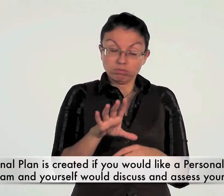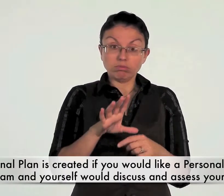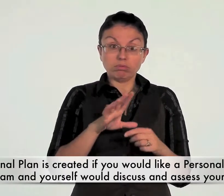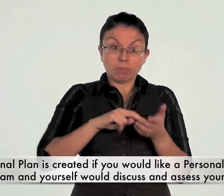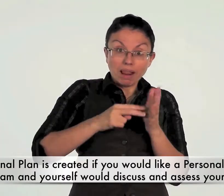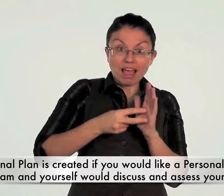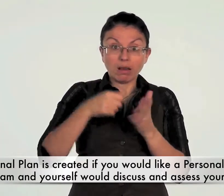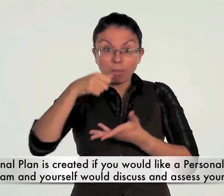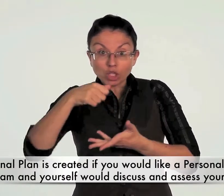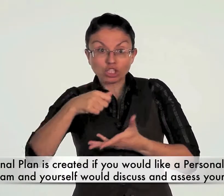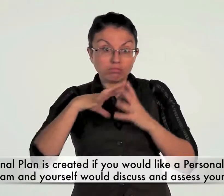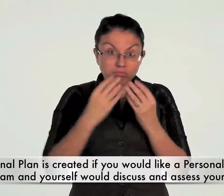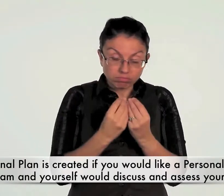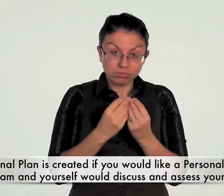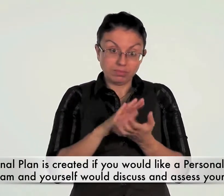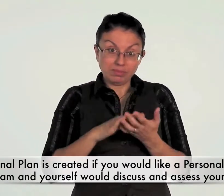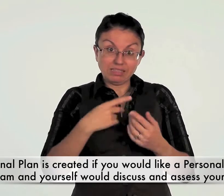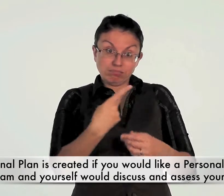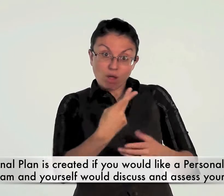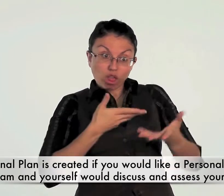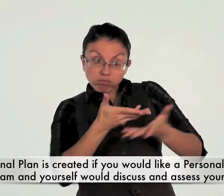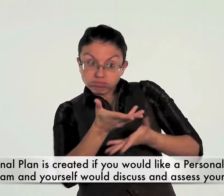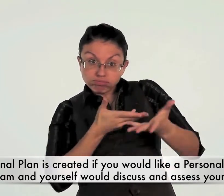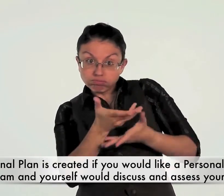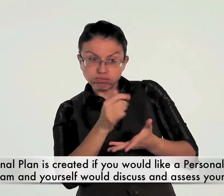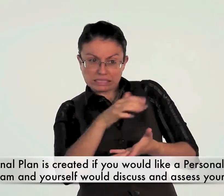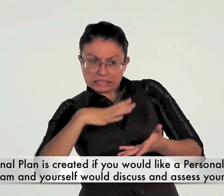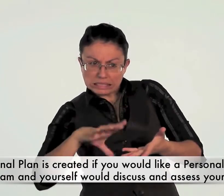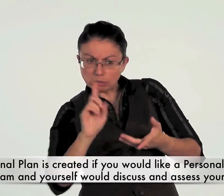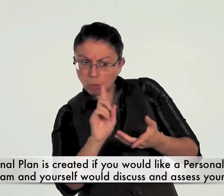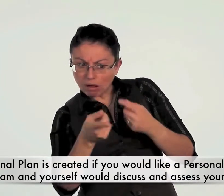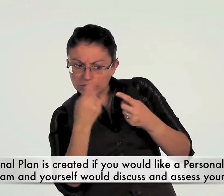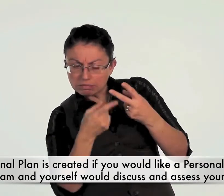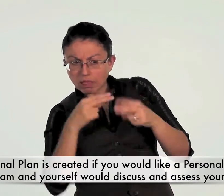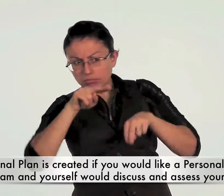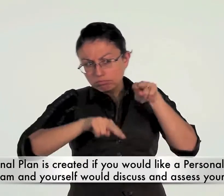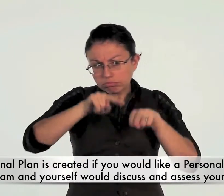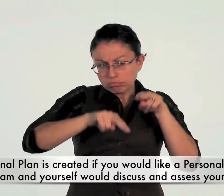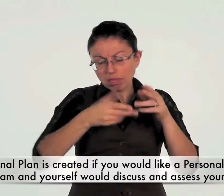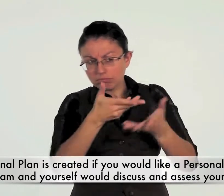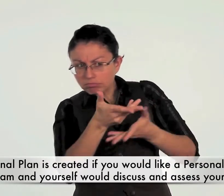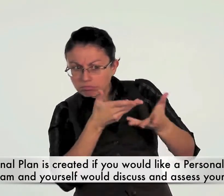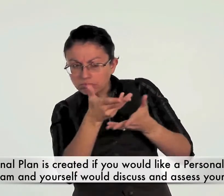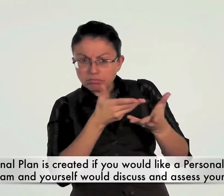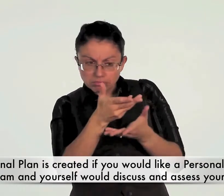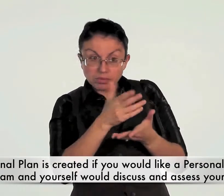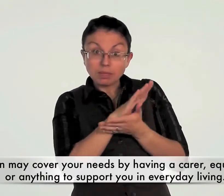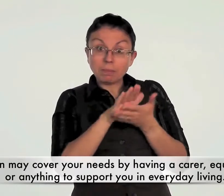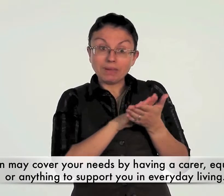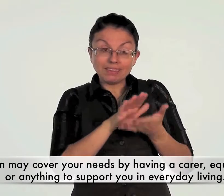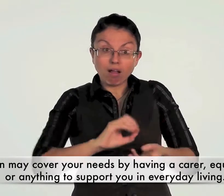A personal plan is created if you would like a personal budget. The team and yourself would discuss and assess